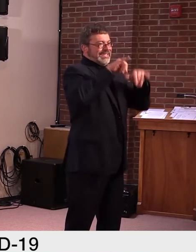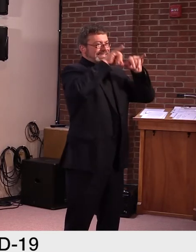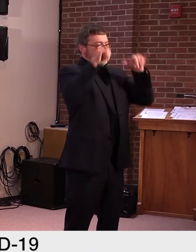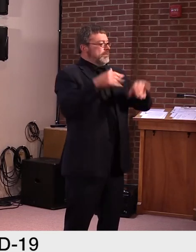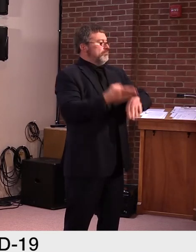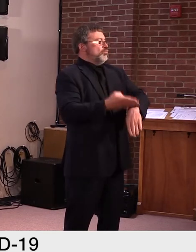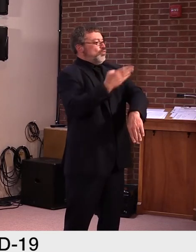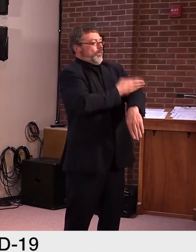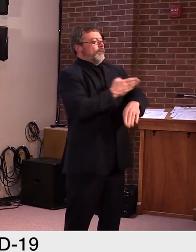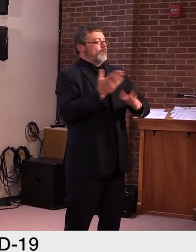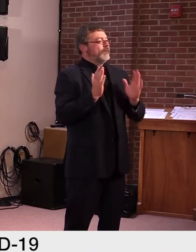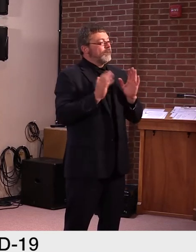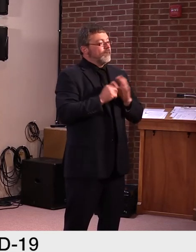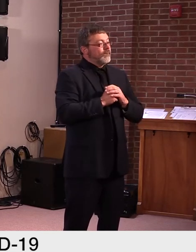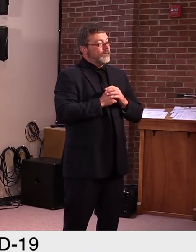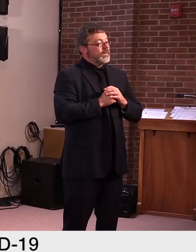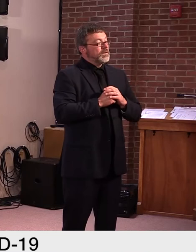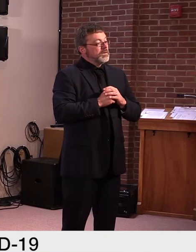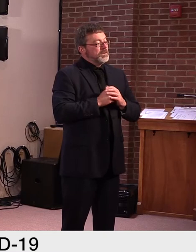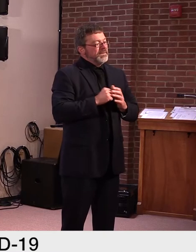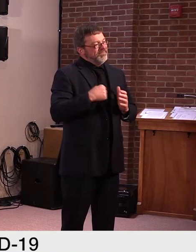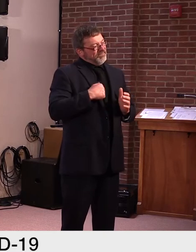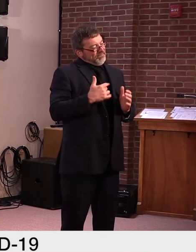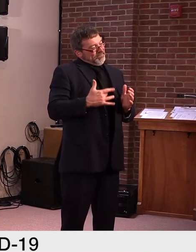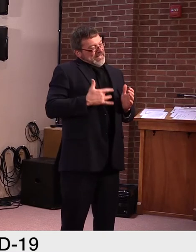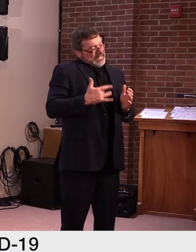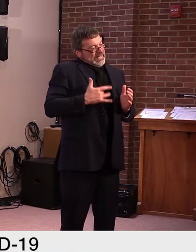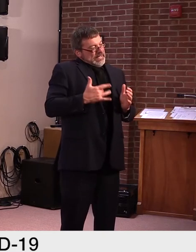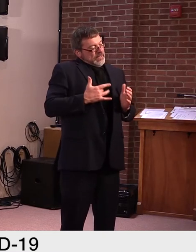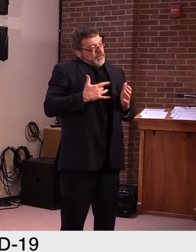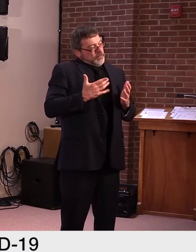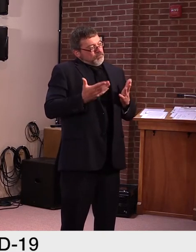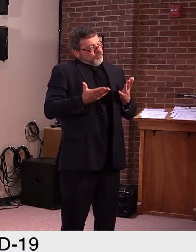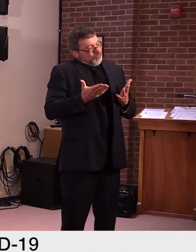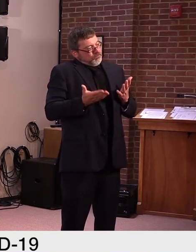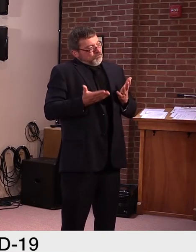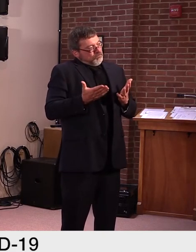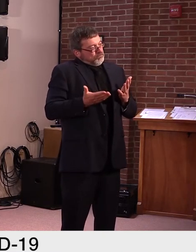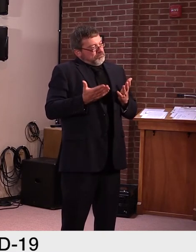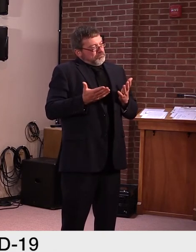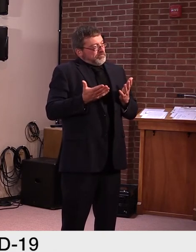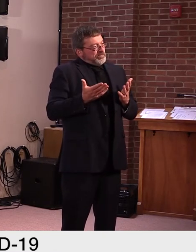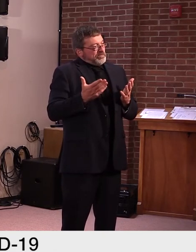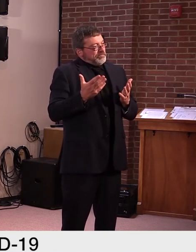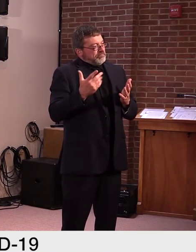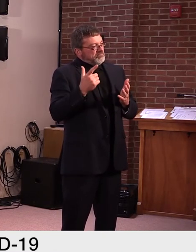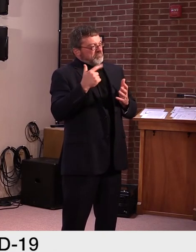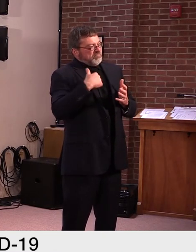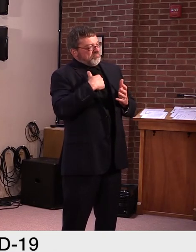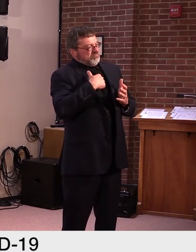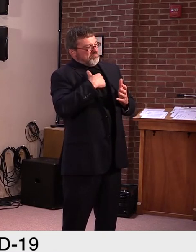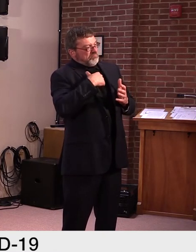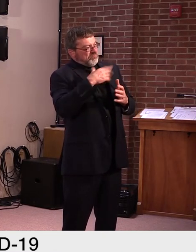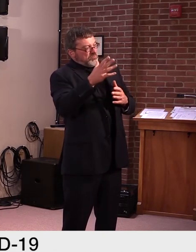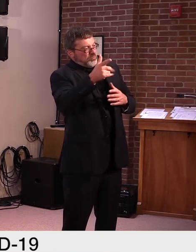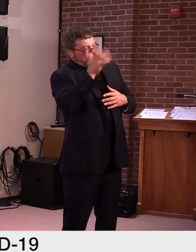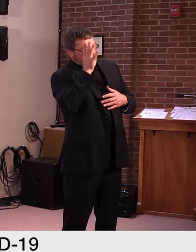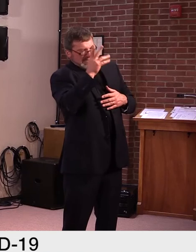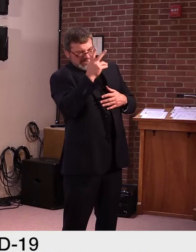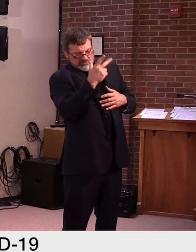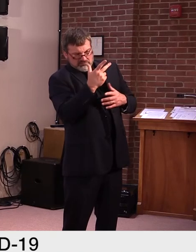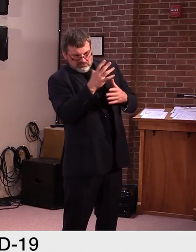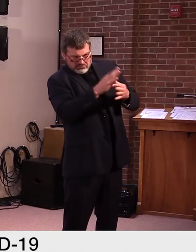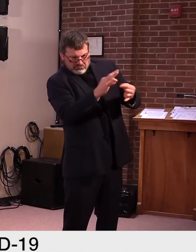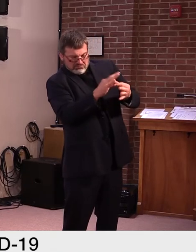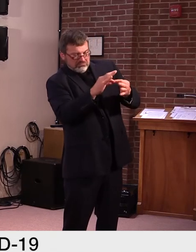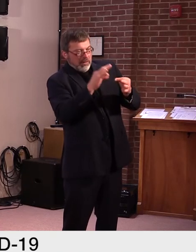in the next, um, 40 to 50 days on a plan to, um, look at